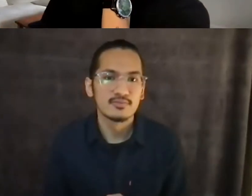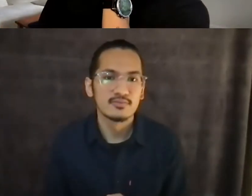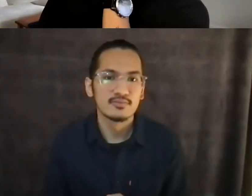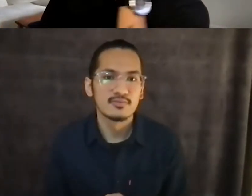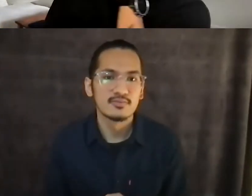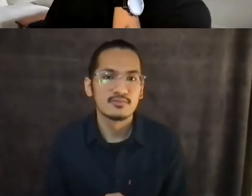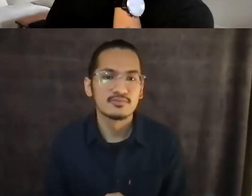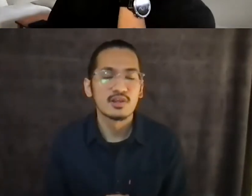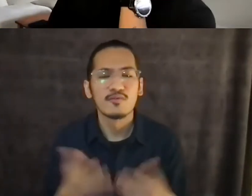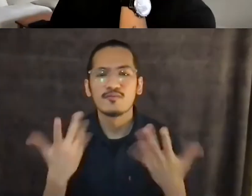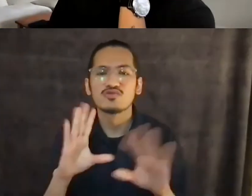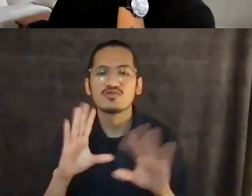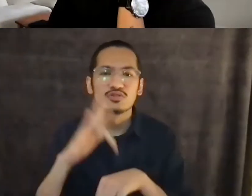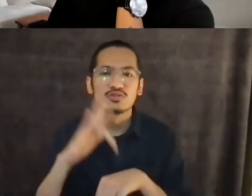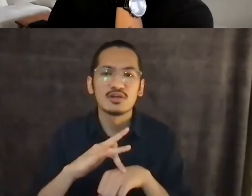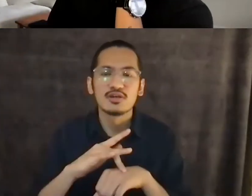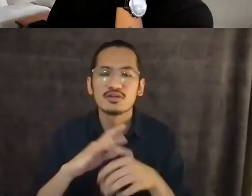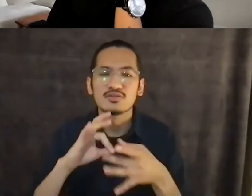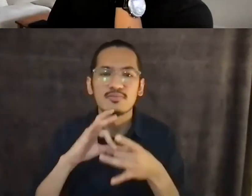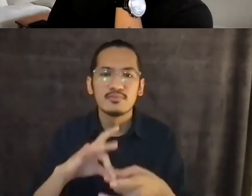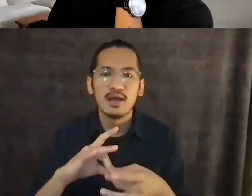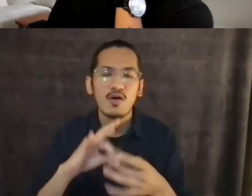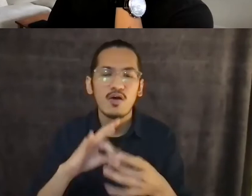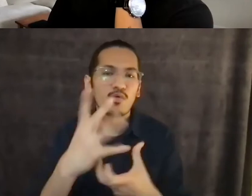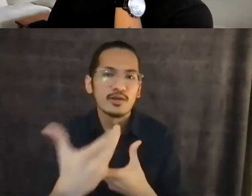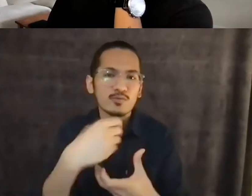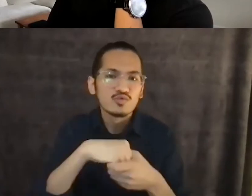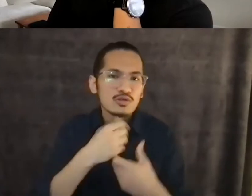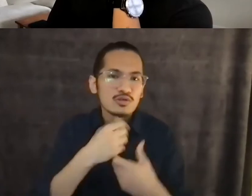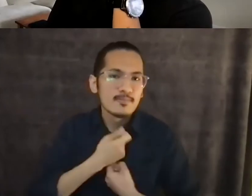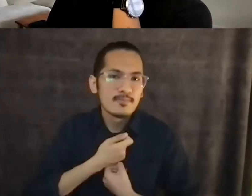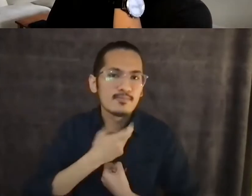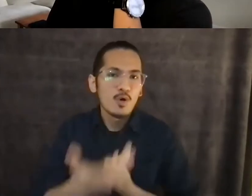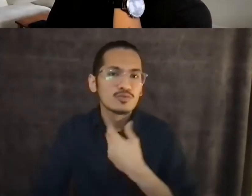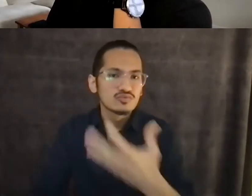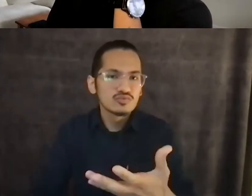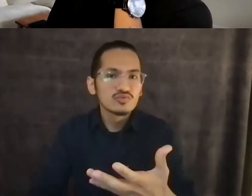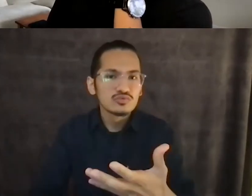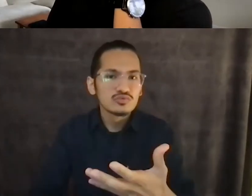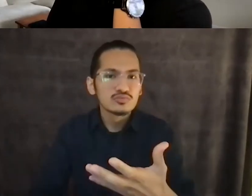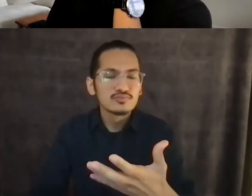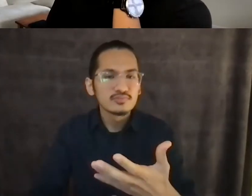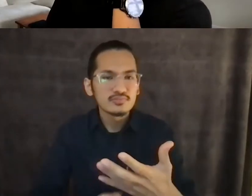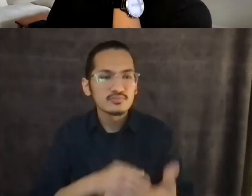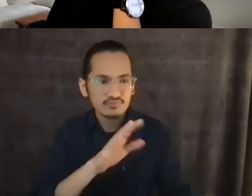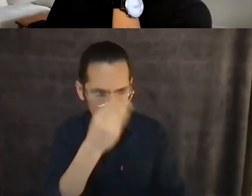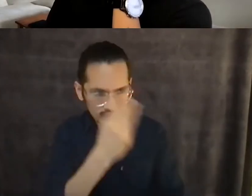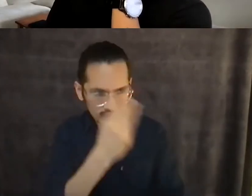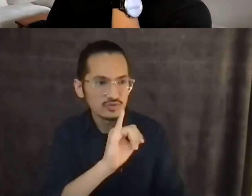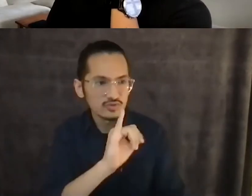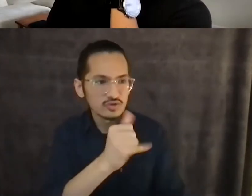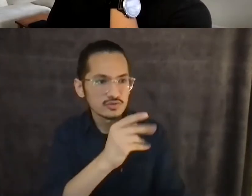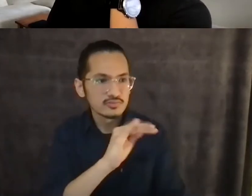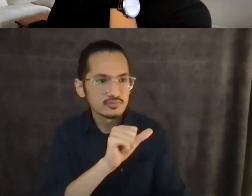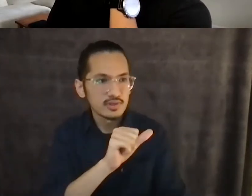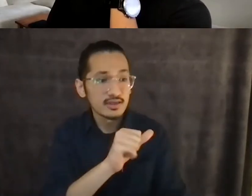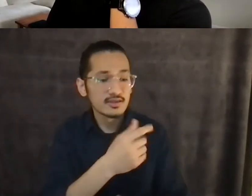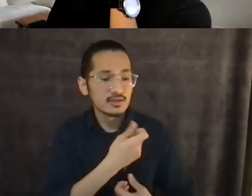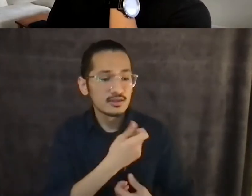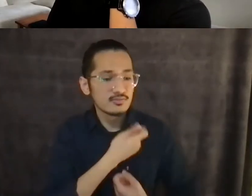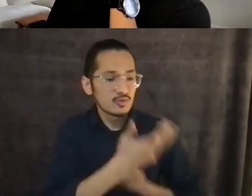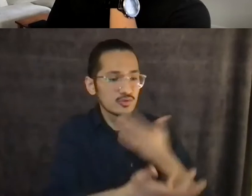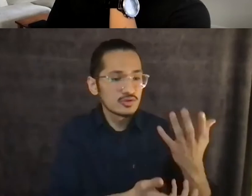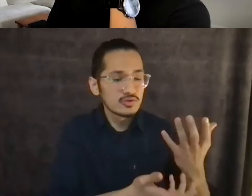there's a question about, um, the inclusion of poetry in the book, Jamaica alongside the scholarly work and what